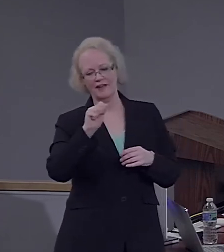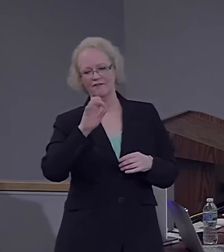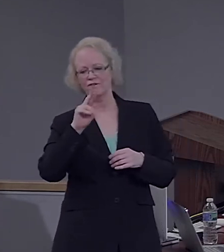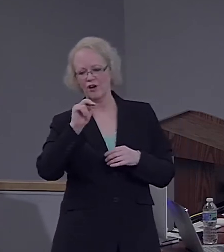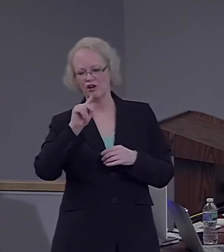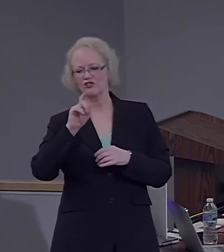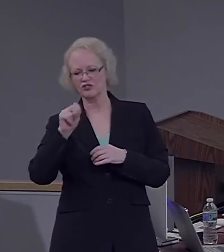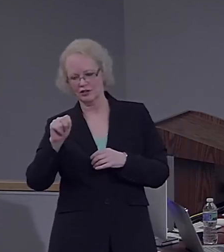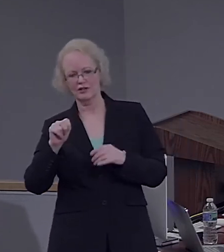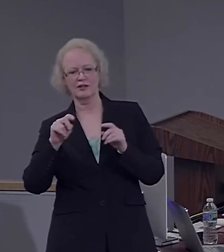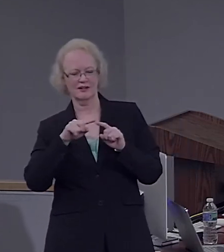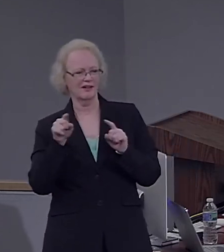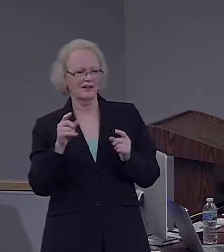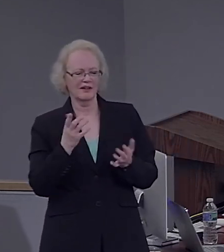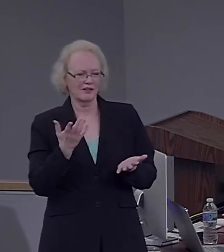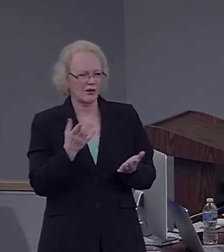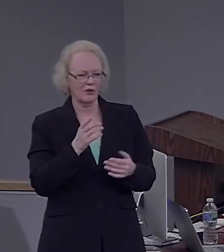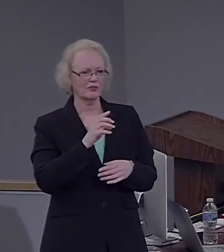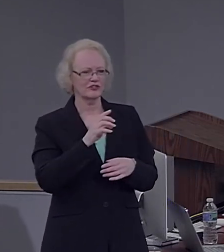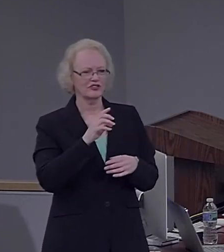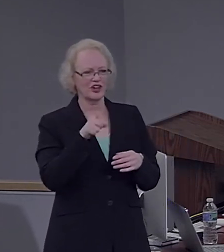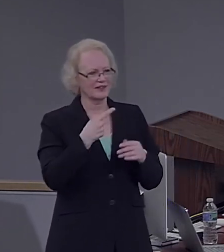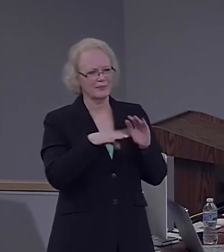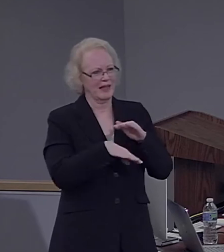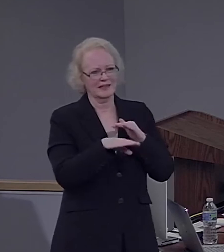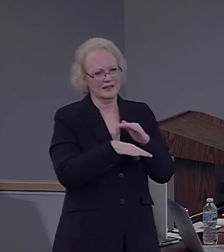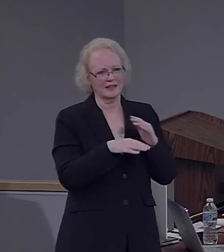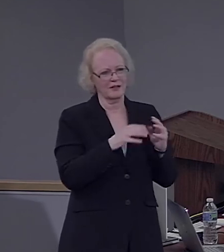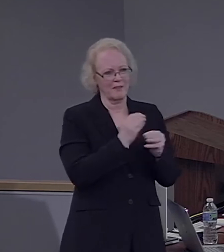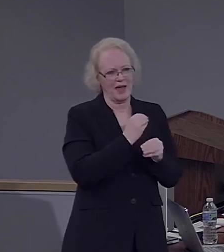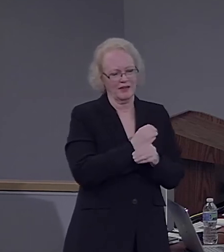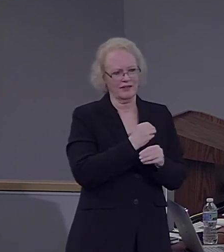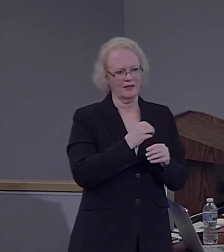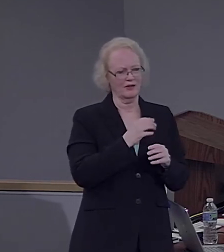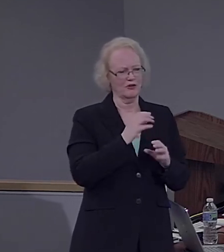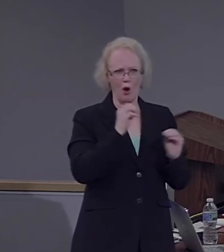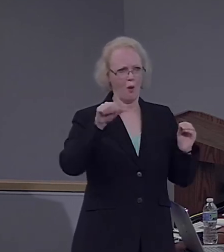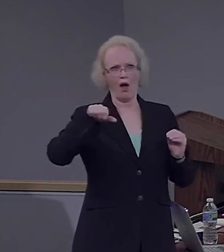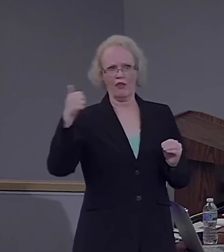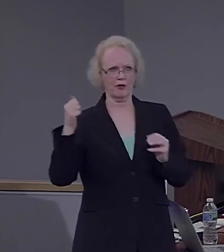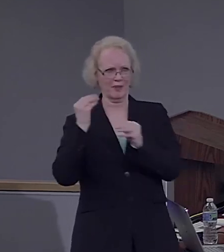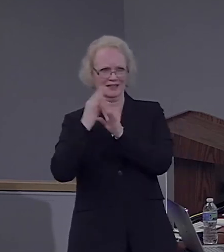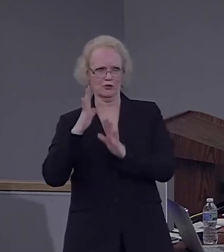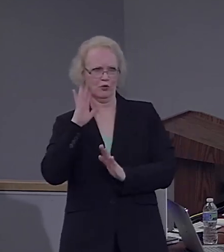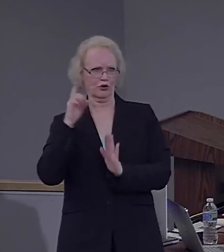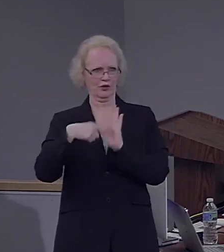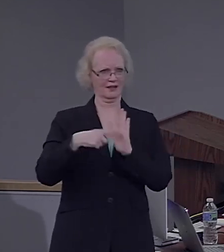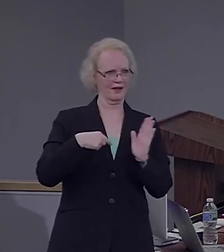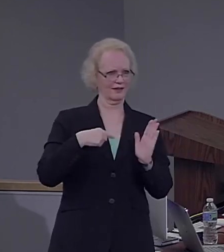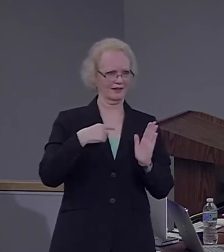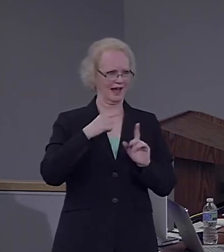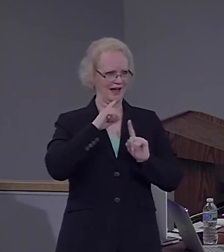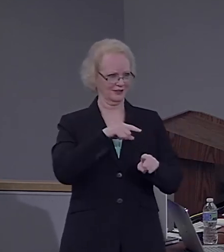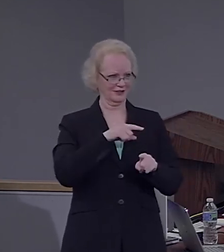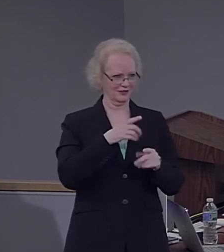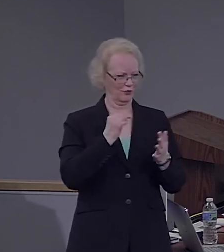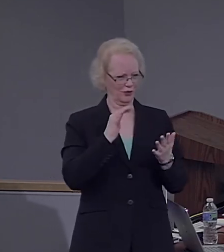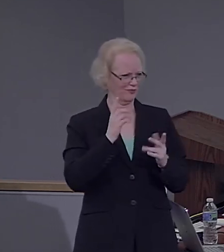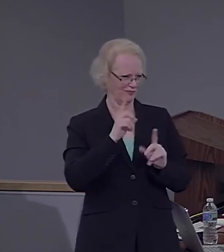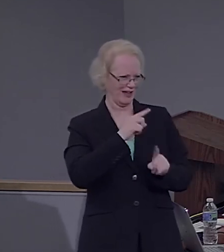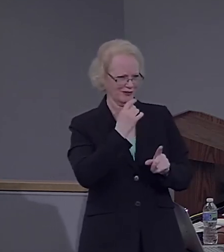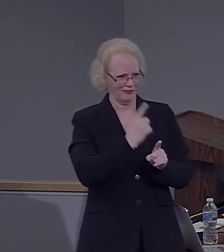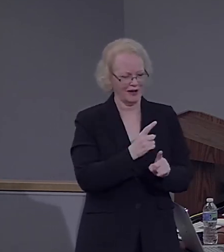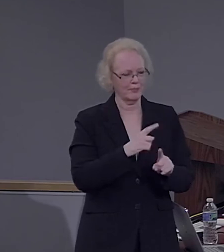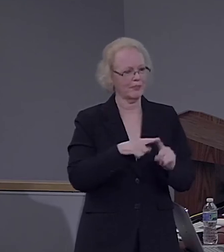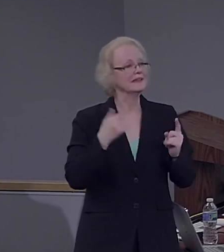It's like that. No mathematician could think otherwise and so on and so forth. So, we know it has disappeared in these new